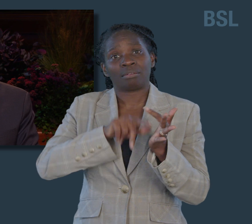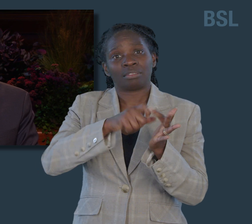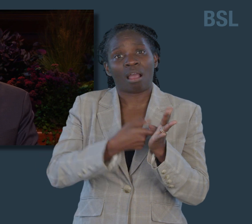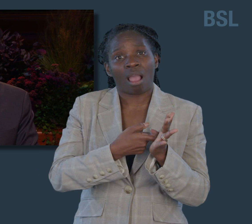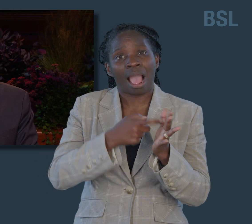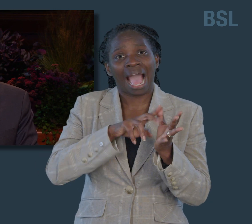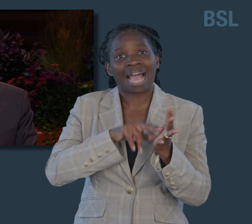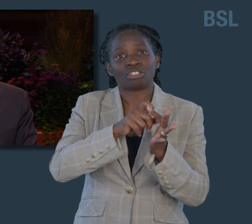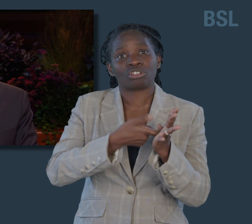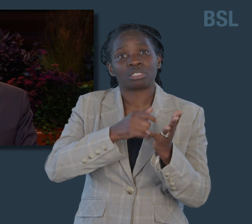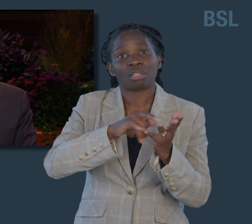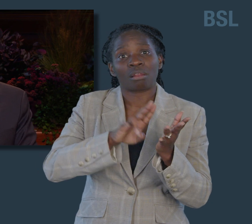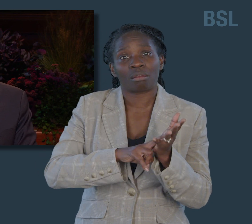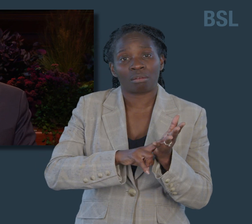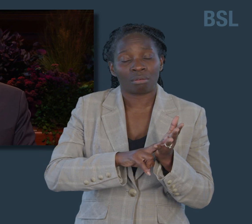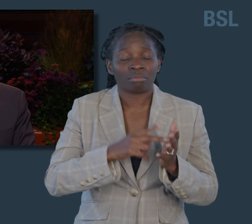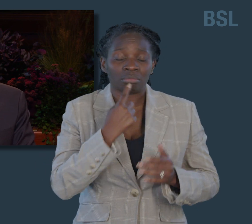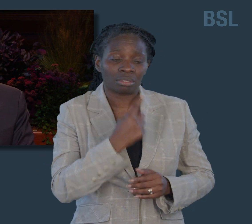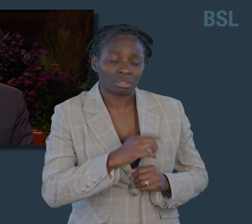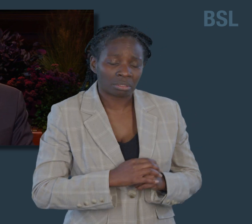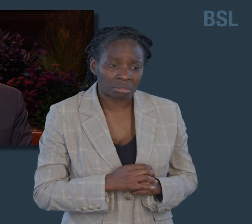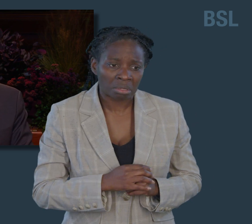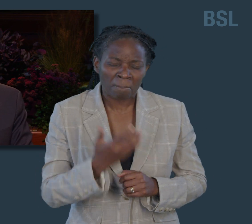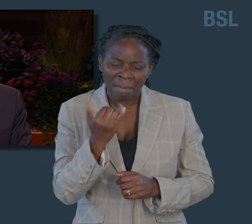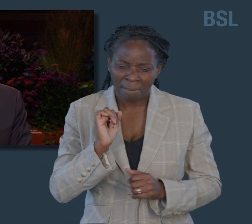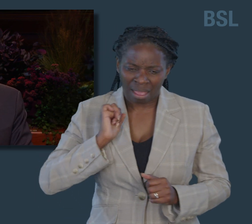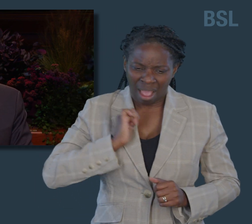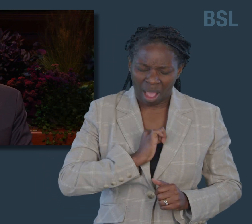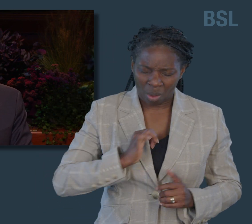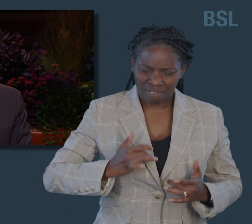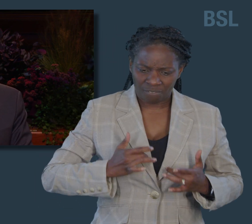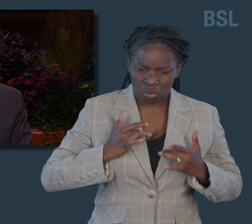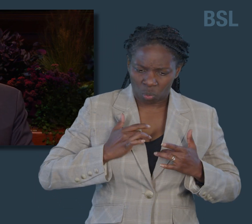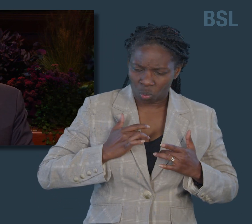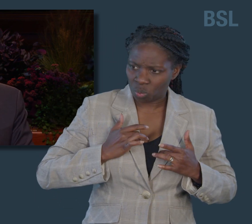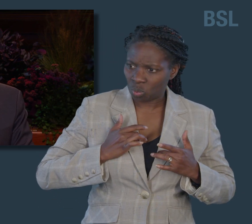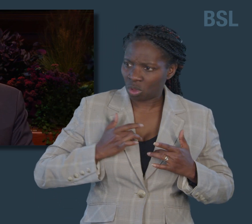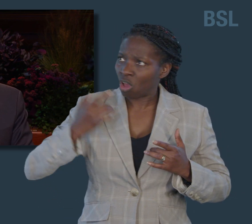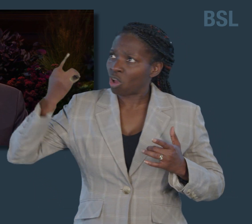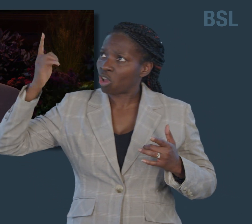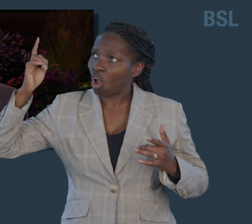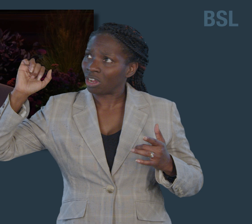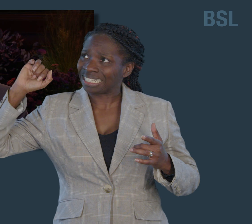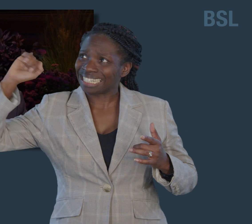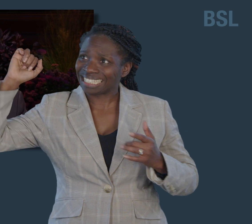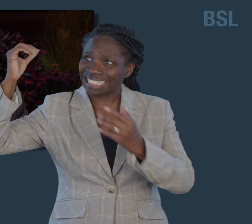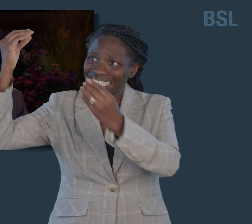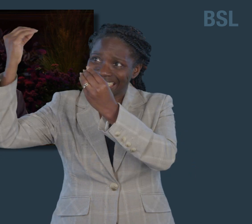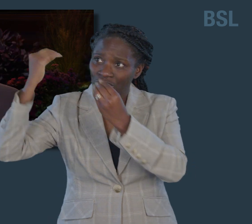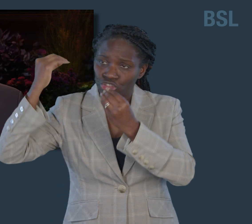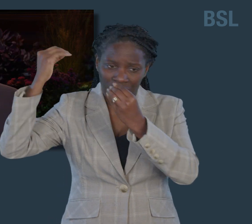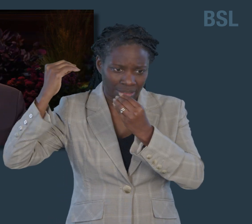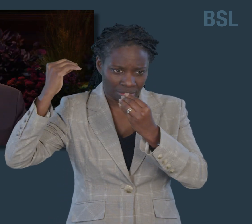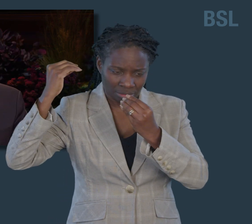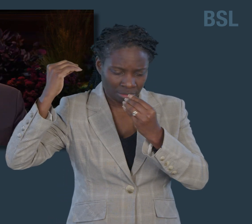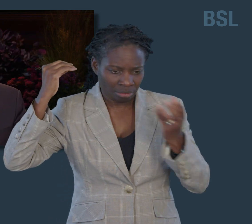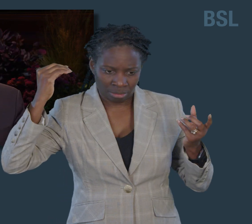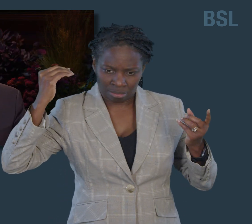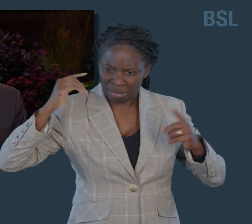surprised if at times our personal views are not initially in harmony with the teachings of the Lord's prophet. These are